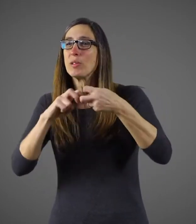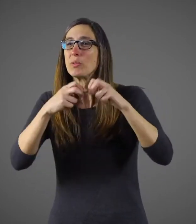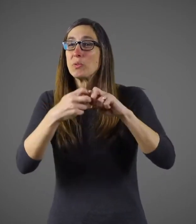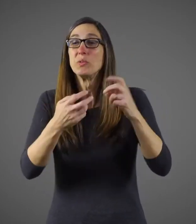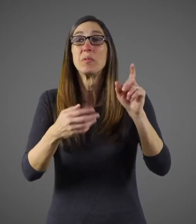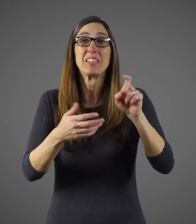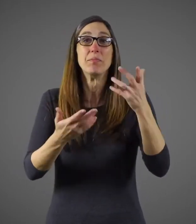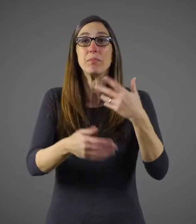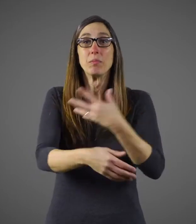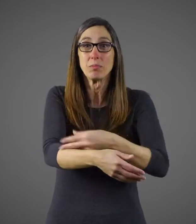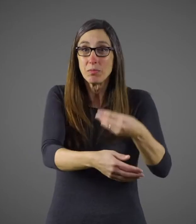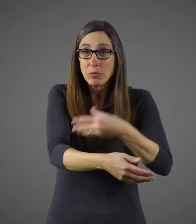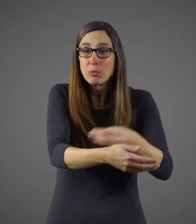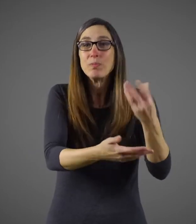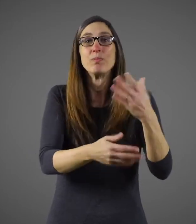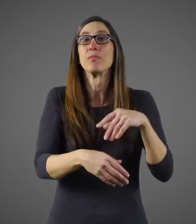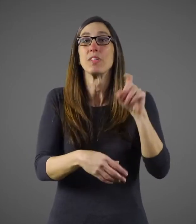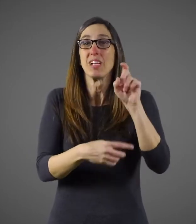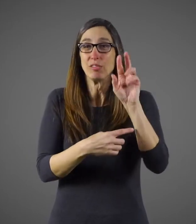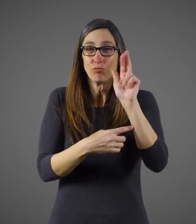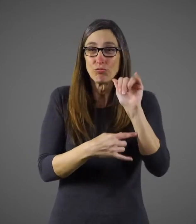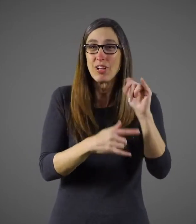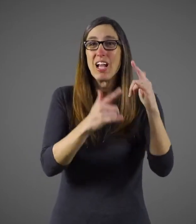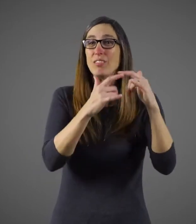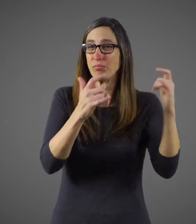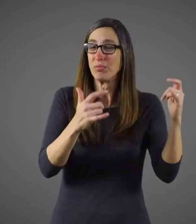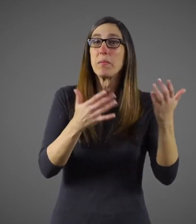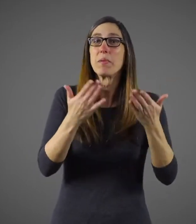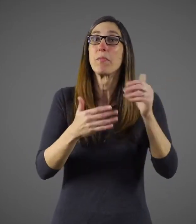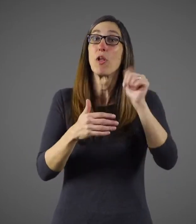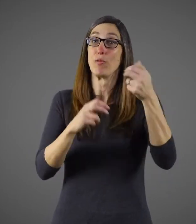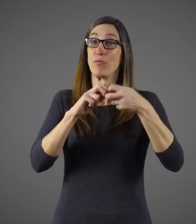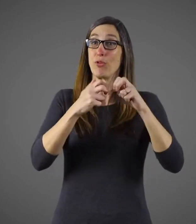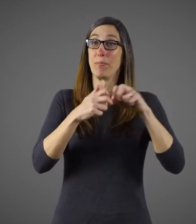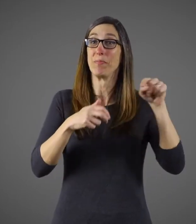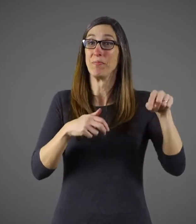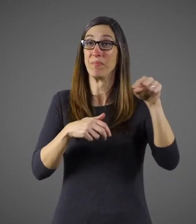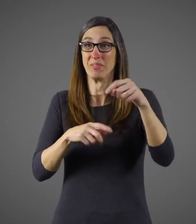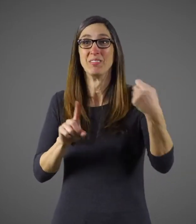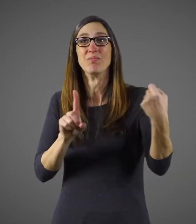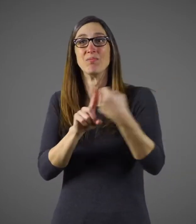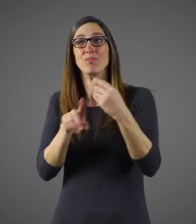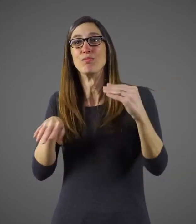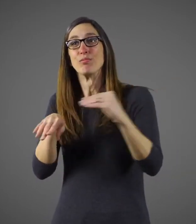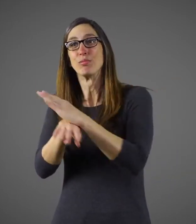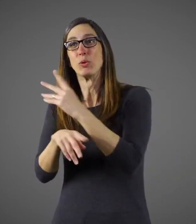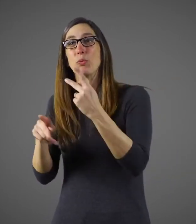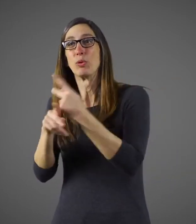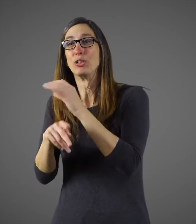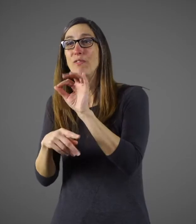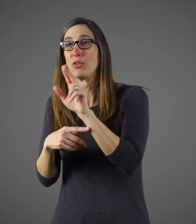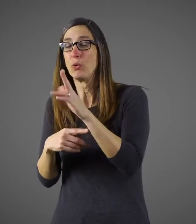You may need to have blood drawn for a test array to find other things that show if you have the flu or some other illness.